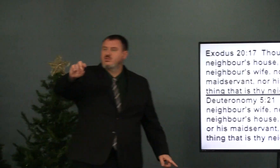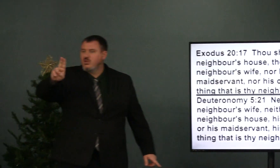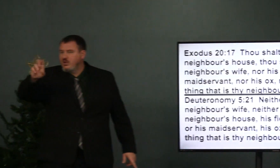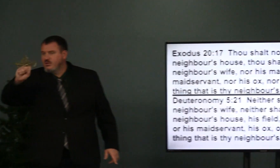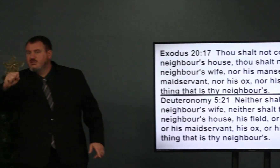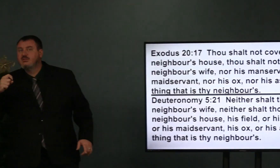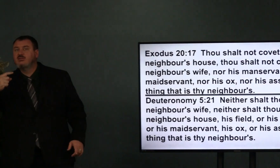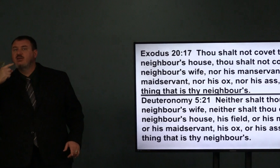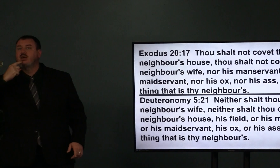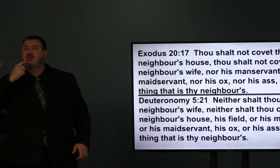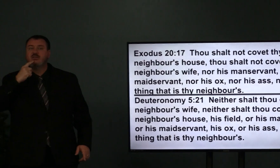Exodus.